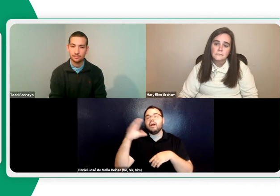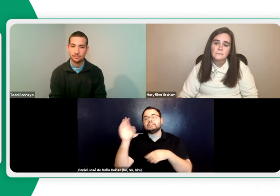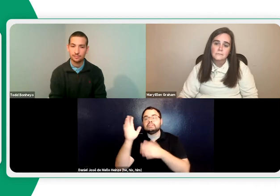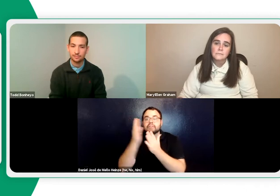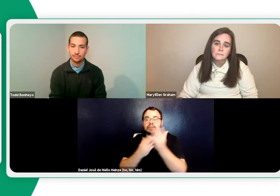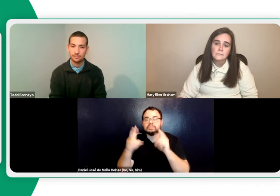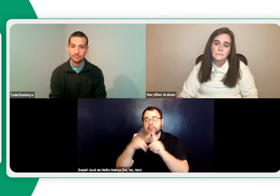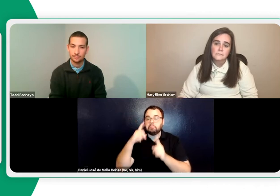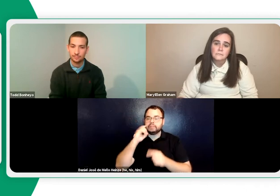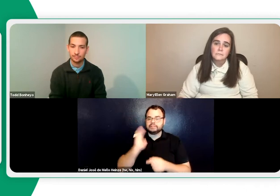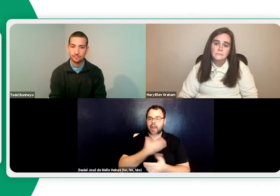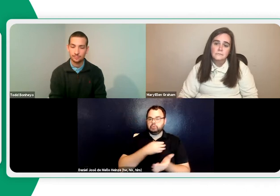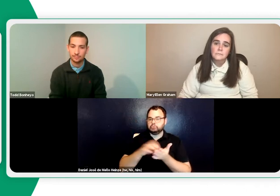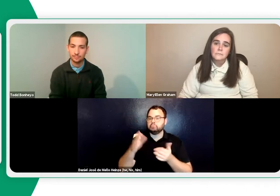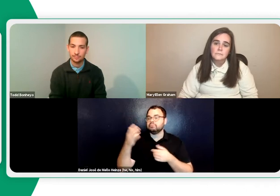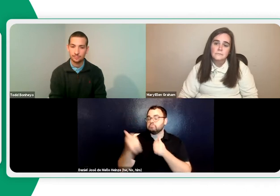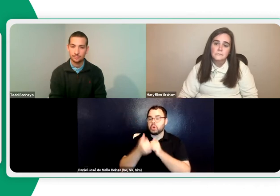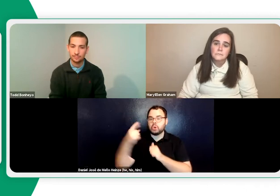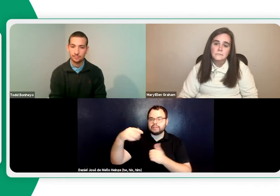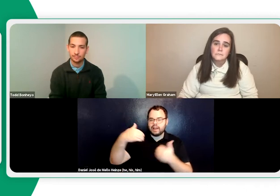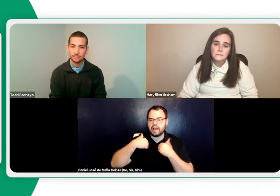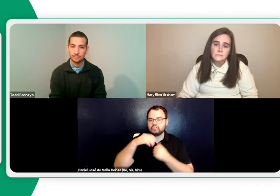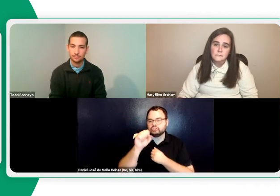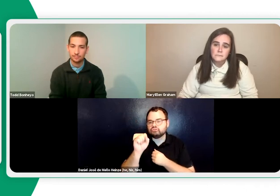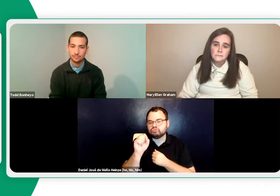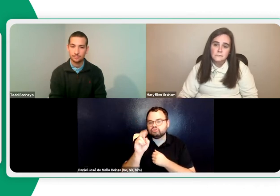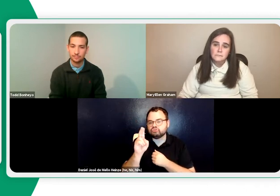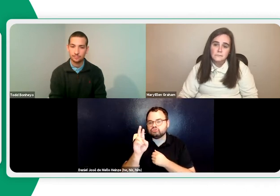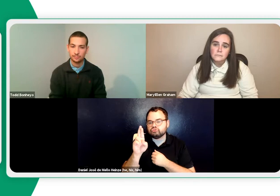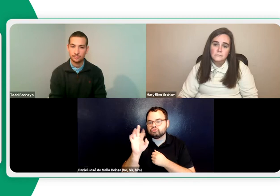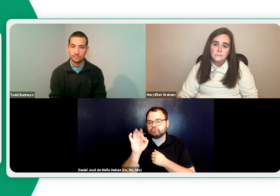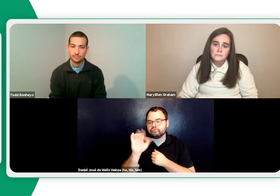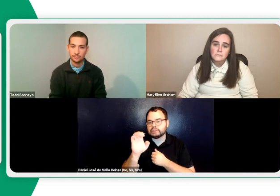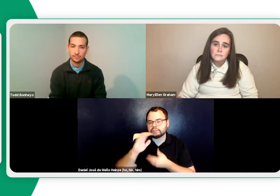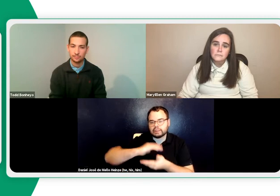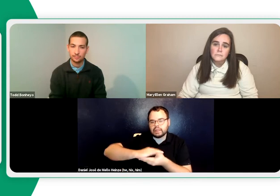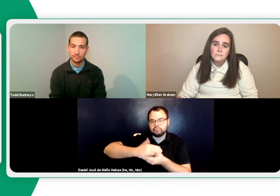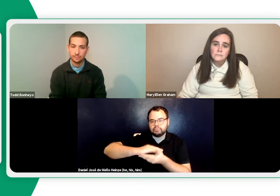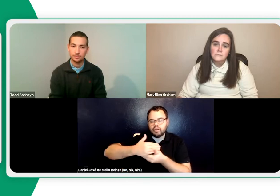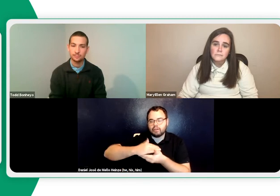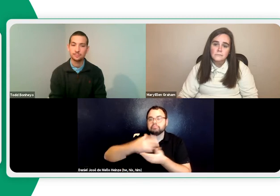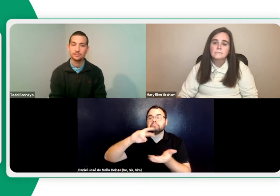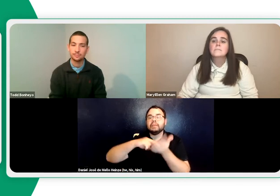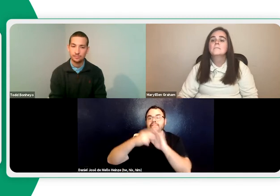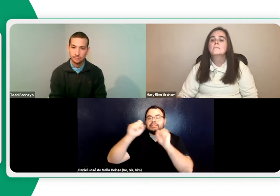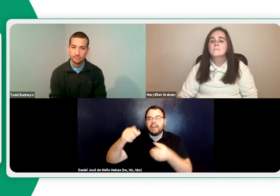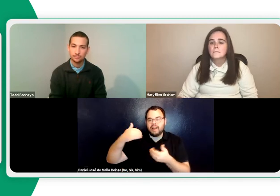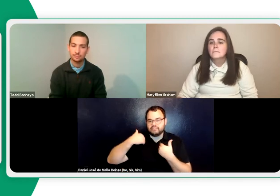save that video and information to the USB drive because most students will have a Surface laptop,